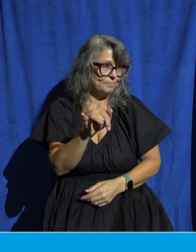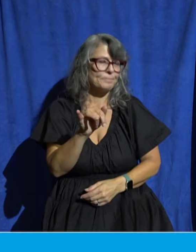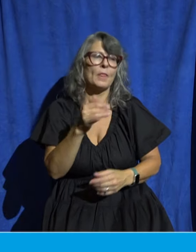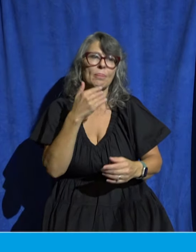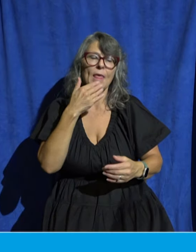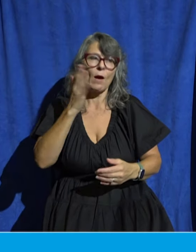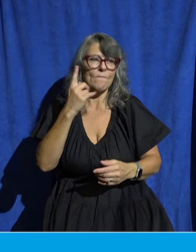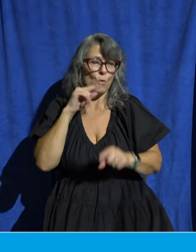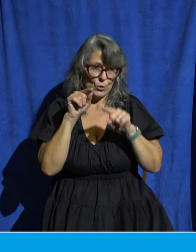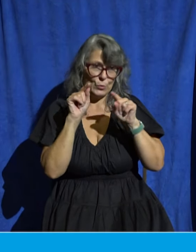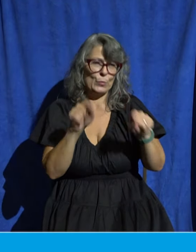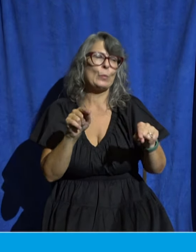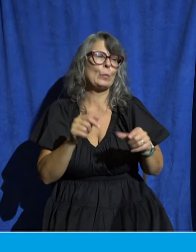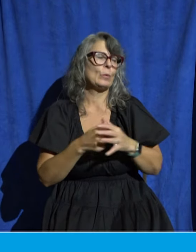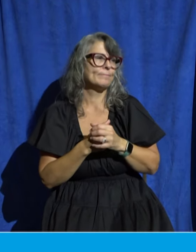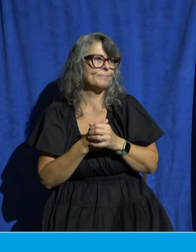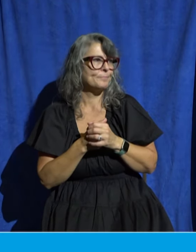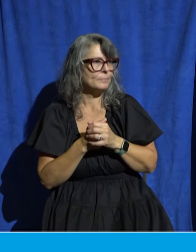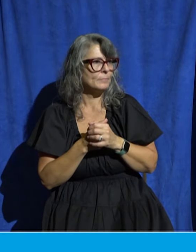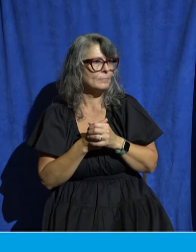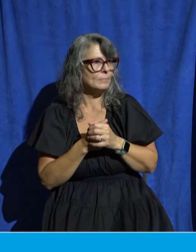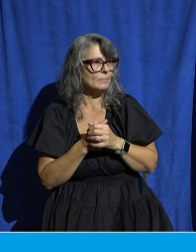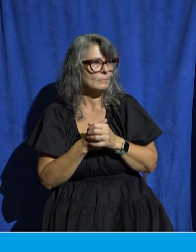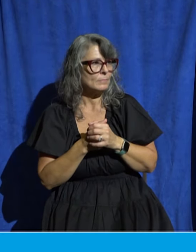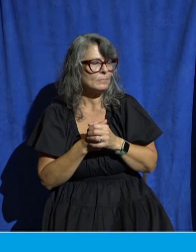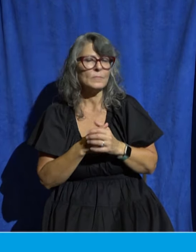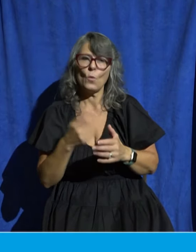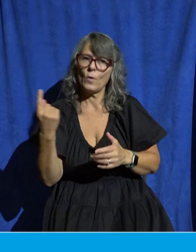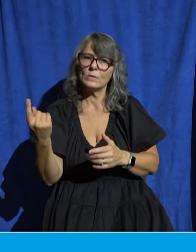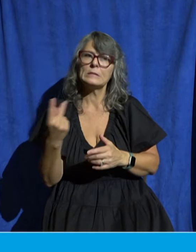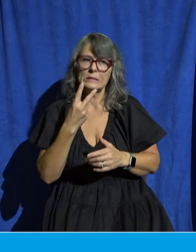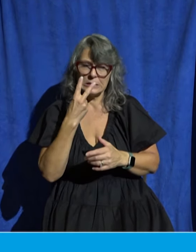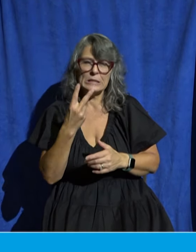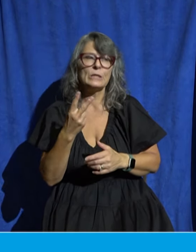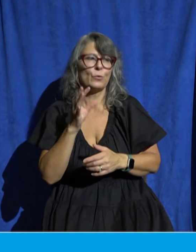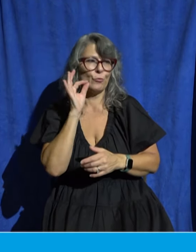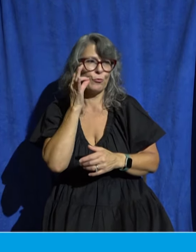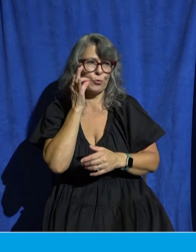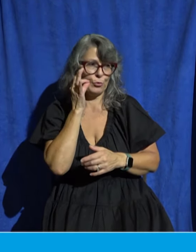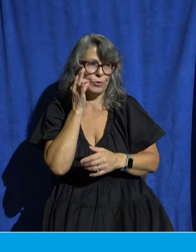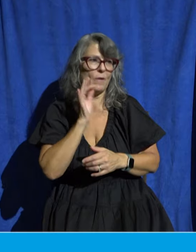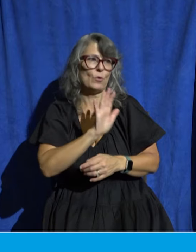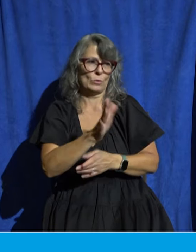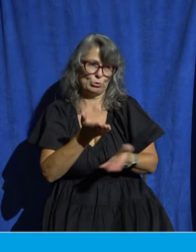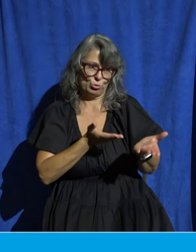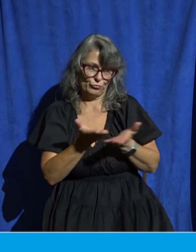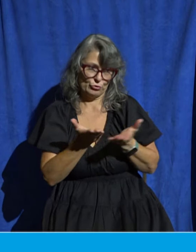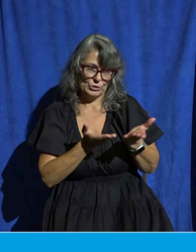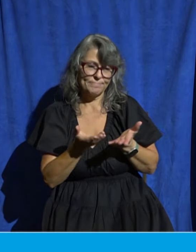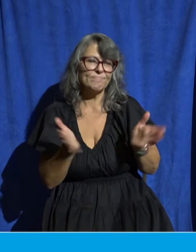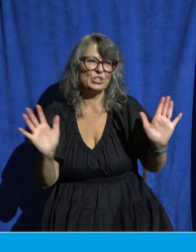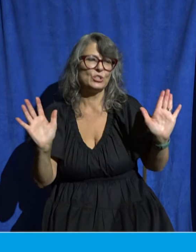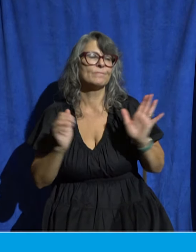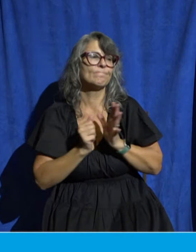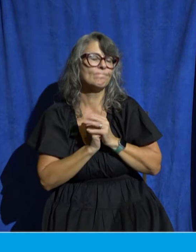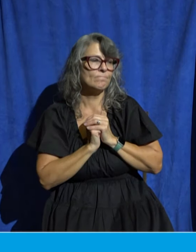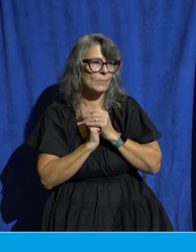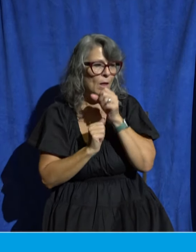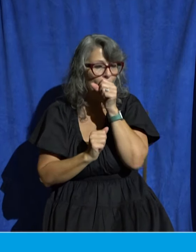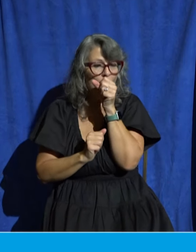that the Lord is bringing from your service we see I see in here every week how church groups members